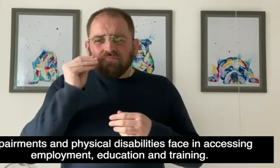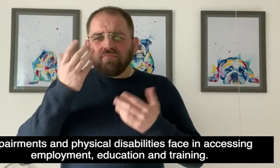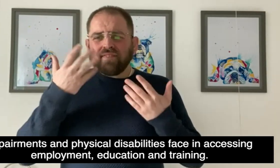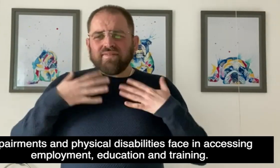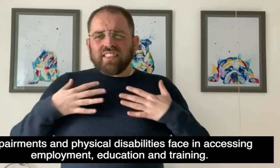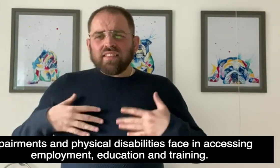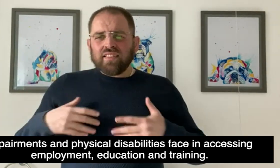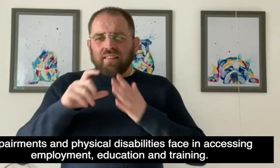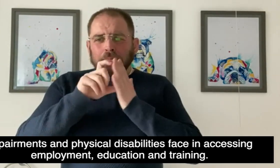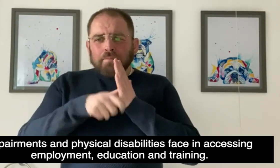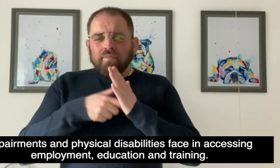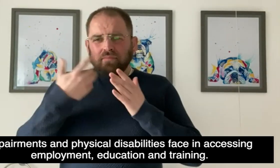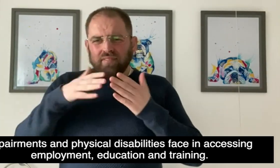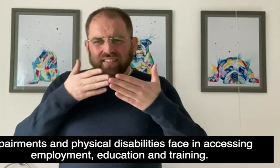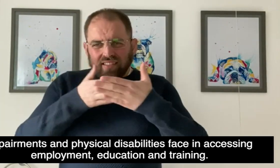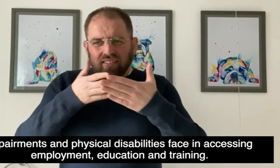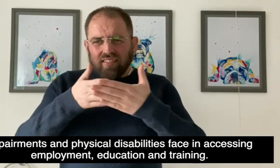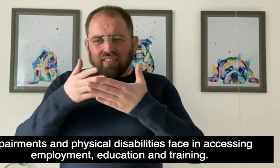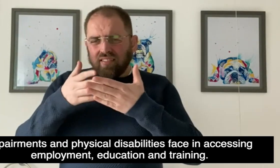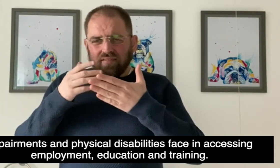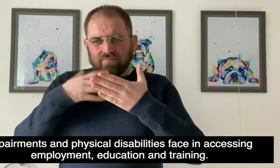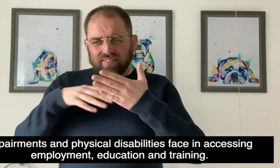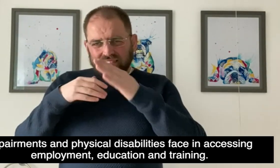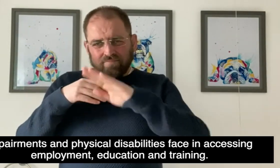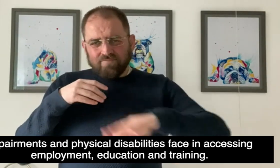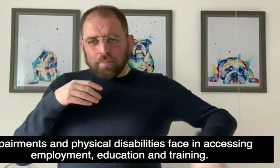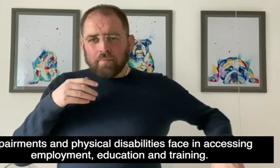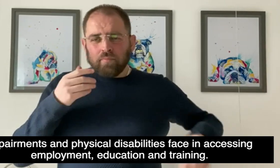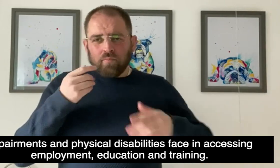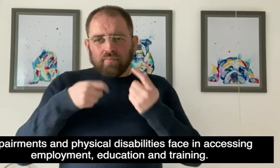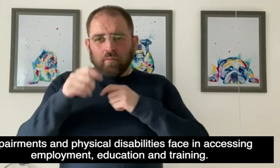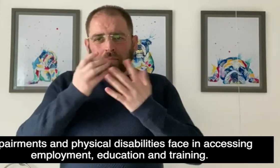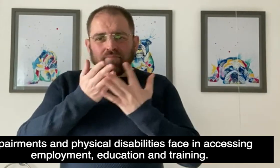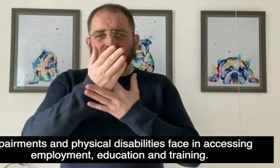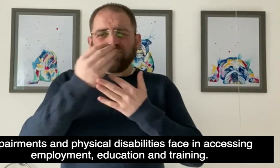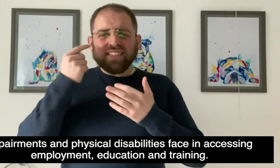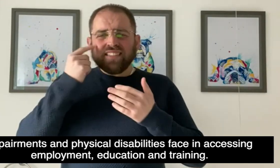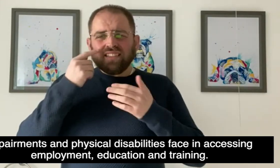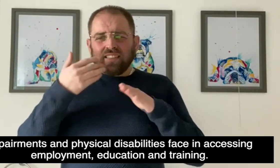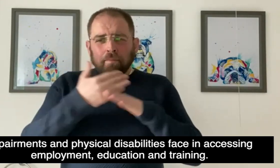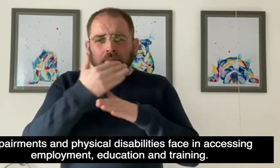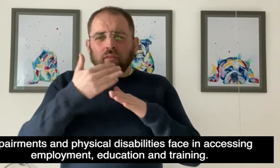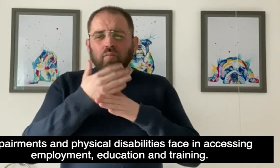and physical disabilities face in accessing employment, education and training.